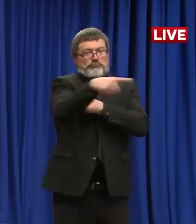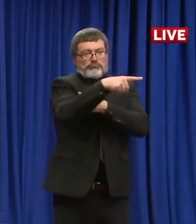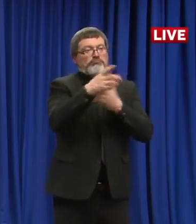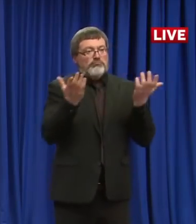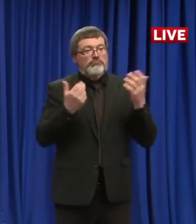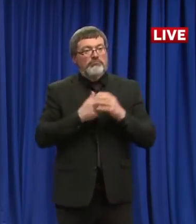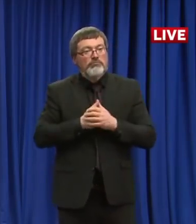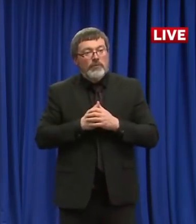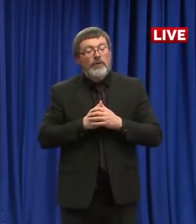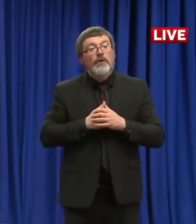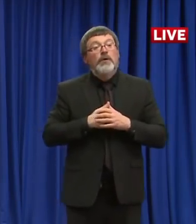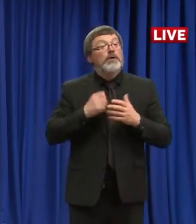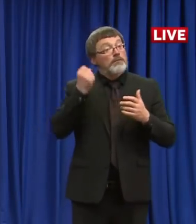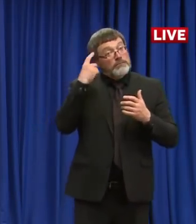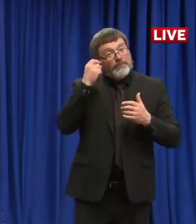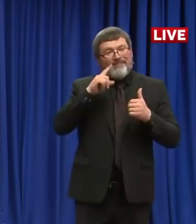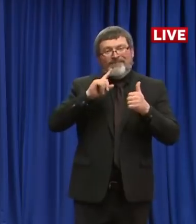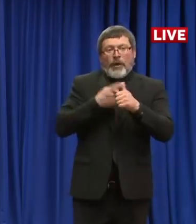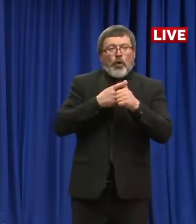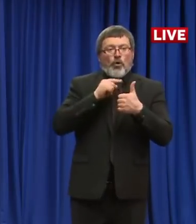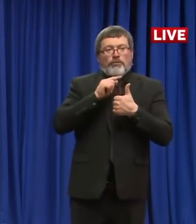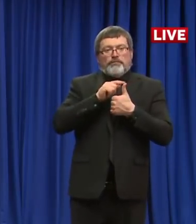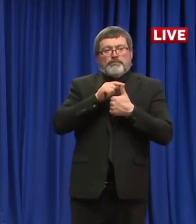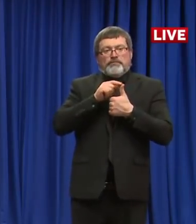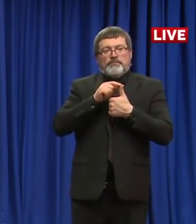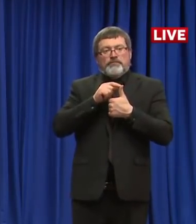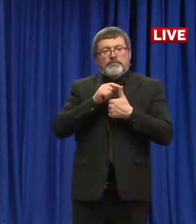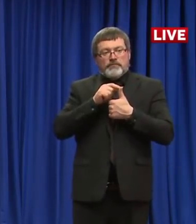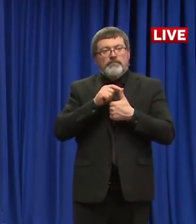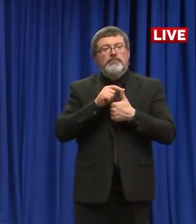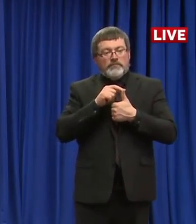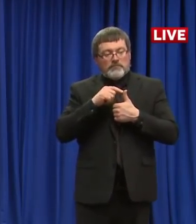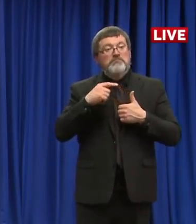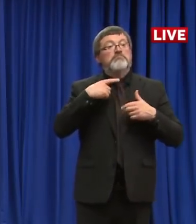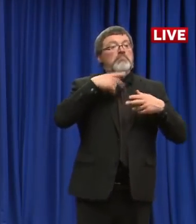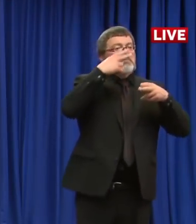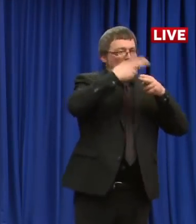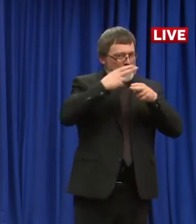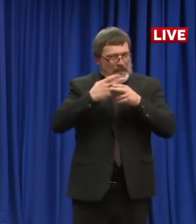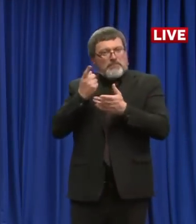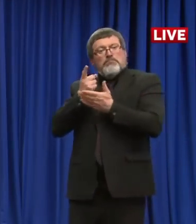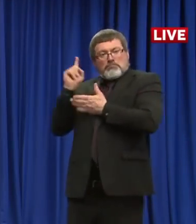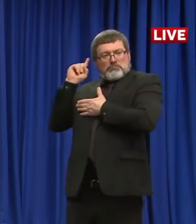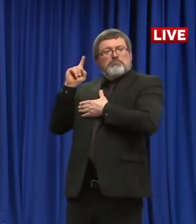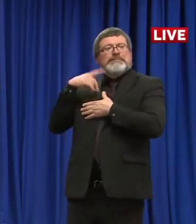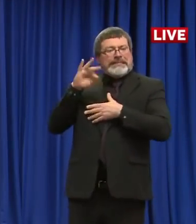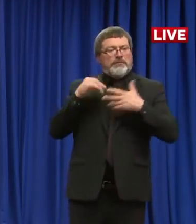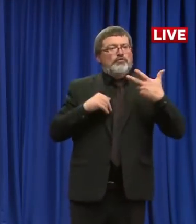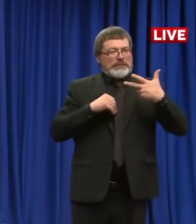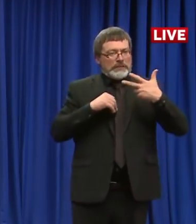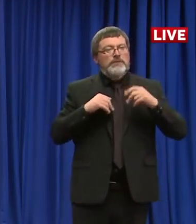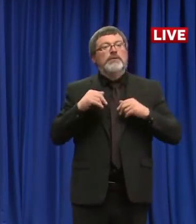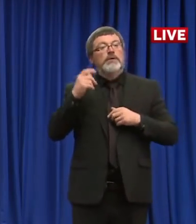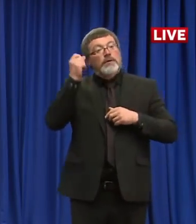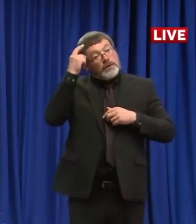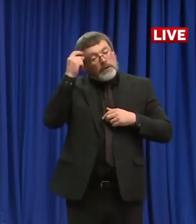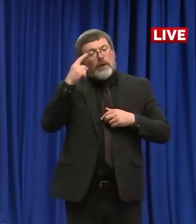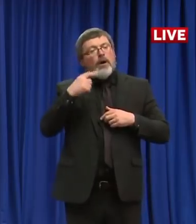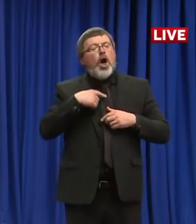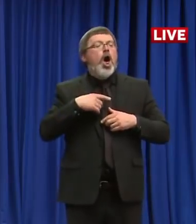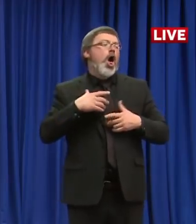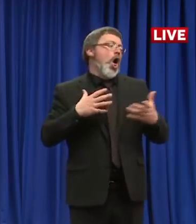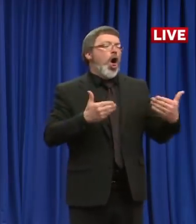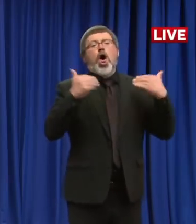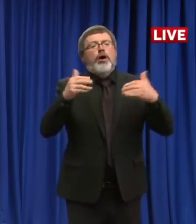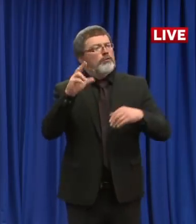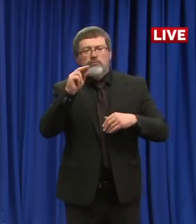we've announced, and we're actually, actually actively doing that with a couple of additional facilities right now is to communicate with their families and their